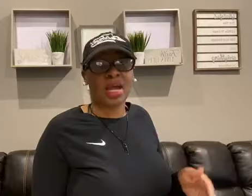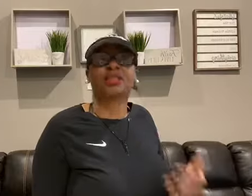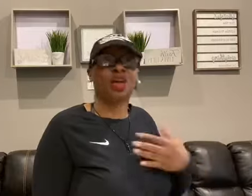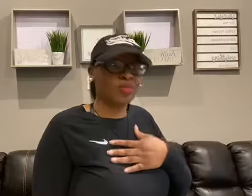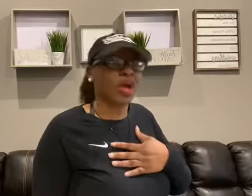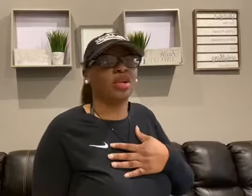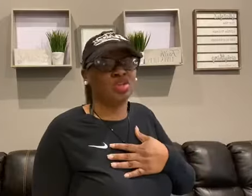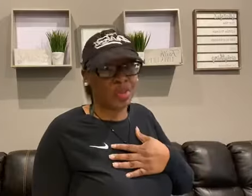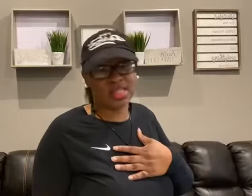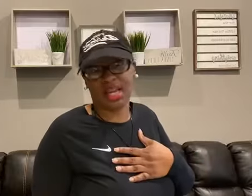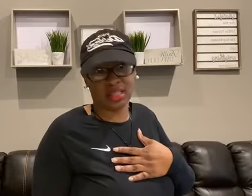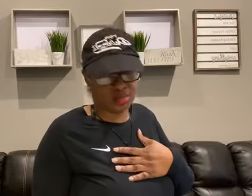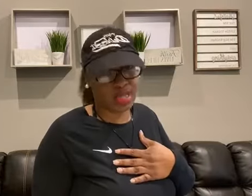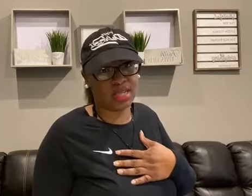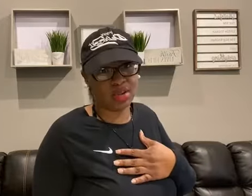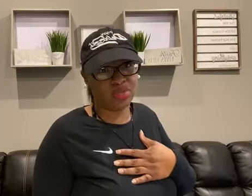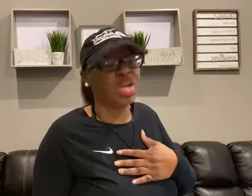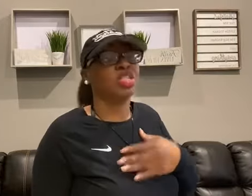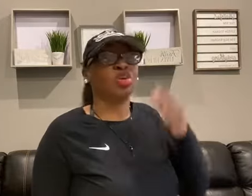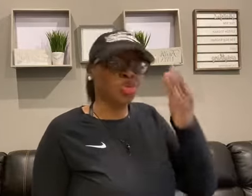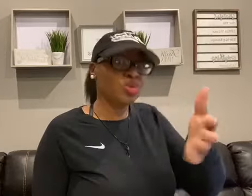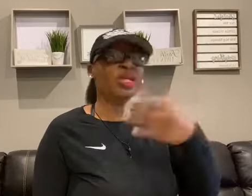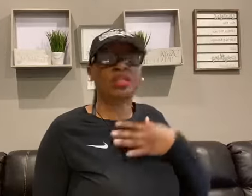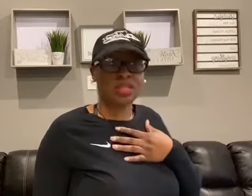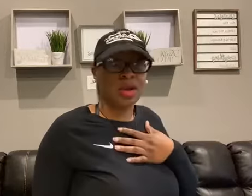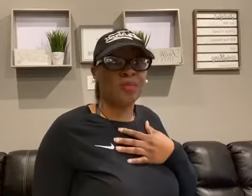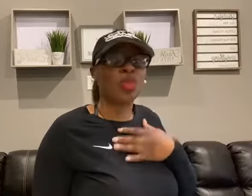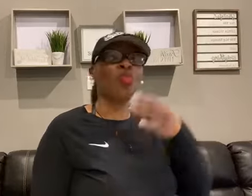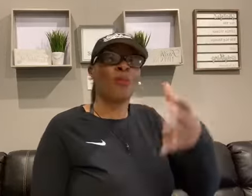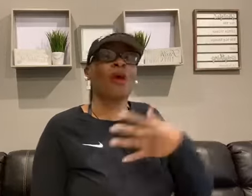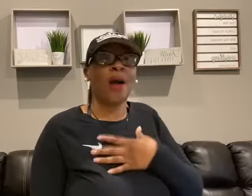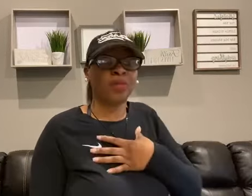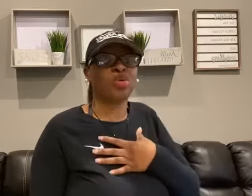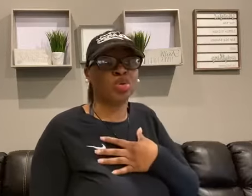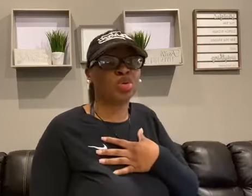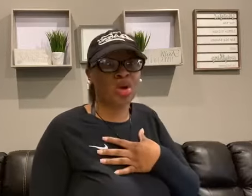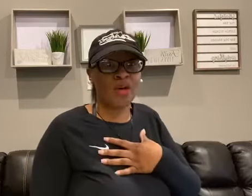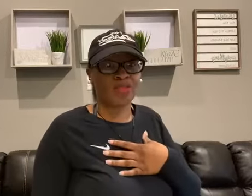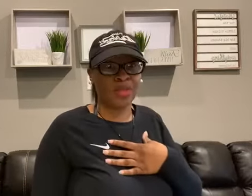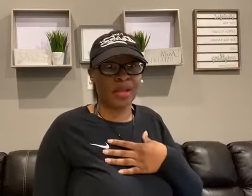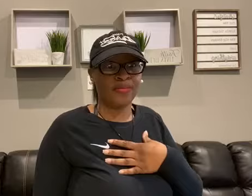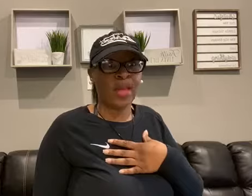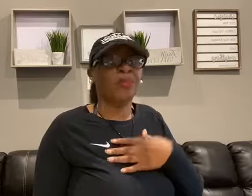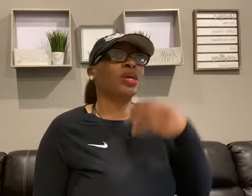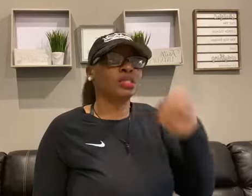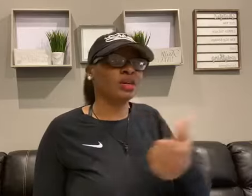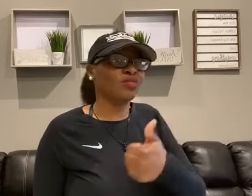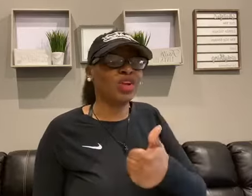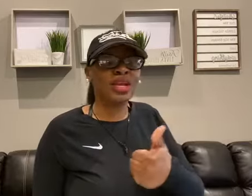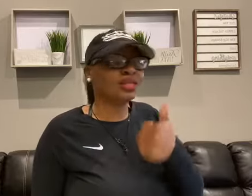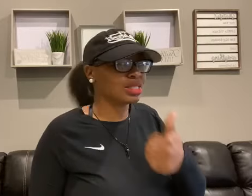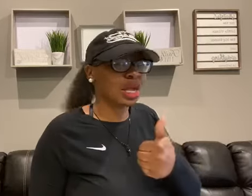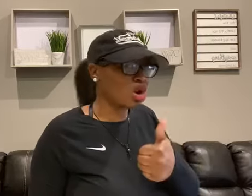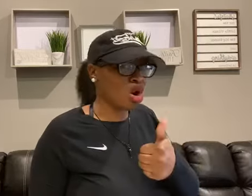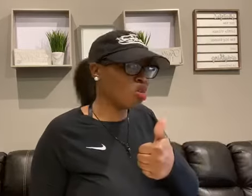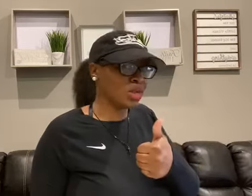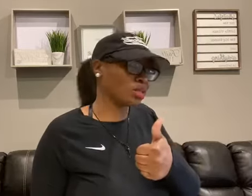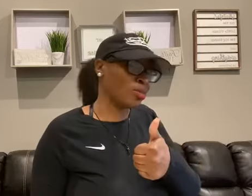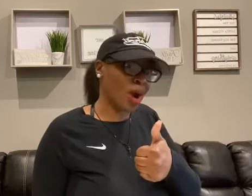TurboTax told me I can do my taxes myself. So you need to tell me what problem do you solve for me? Because convenience is not always the